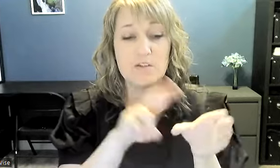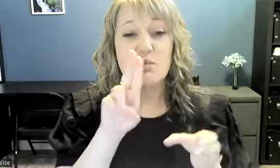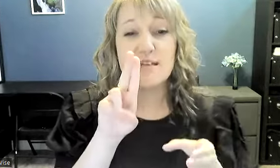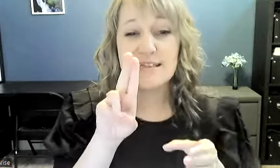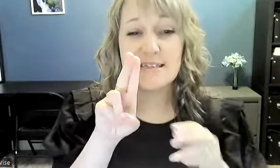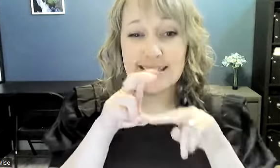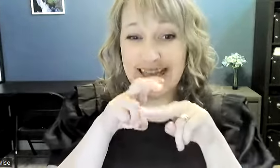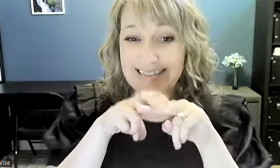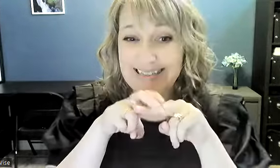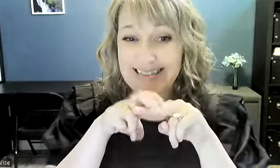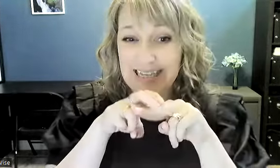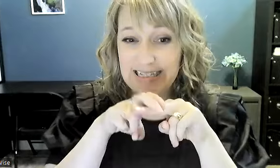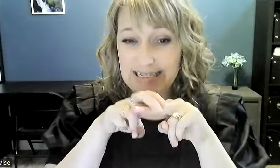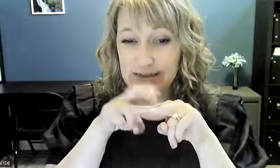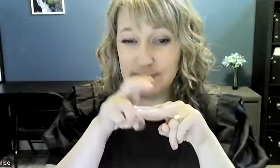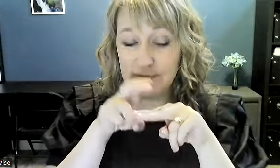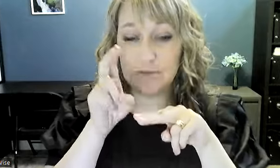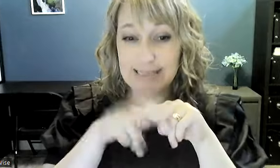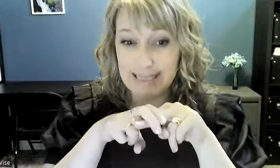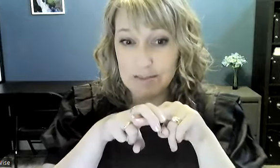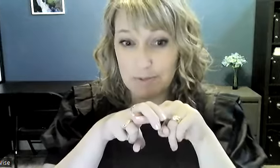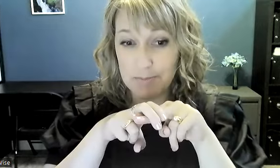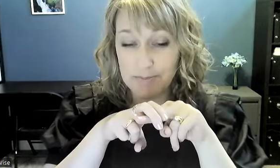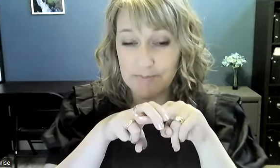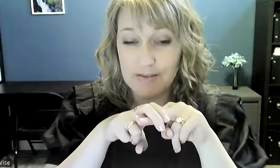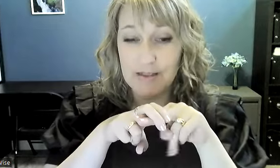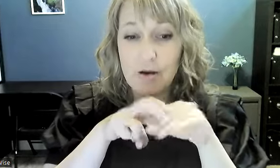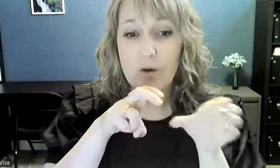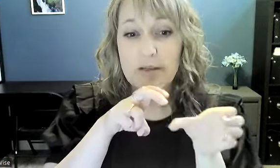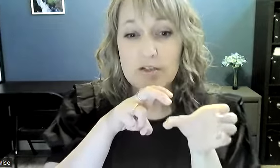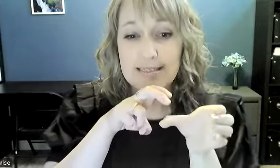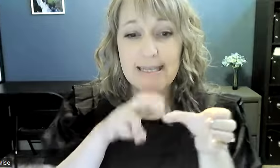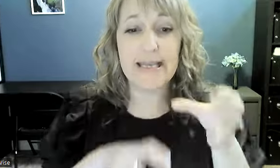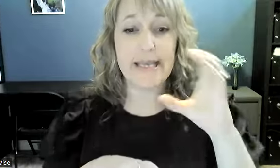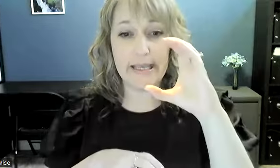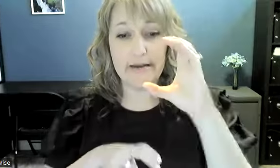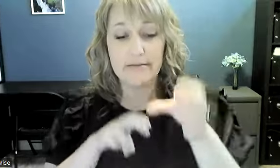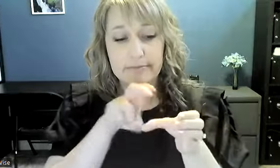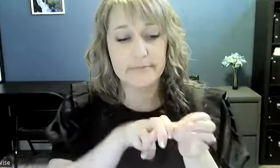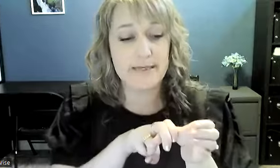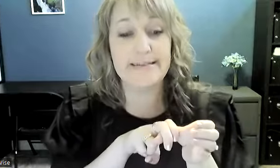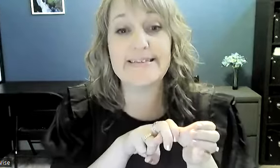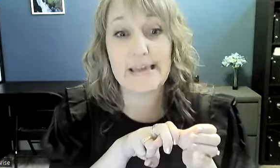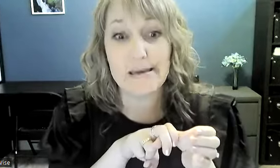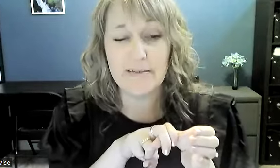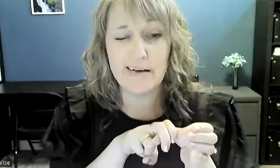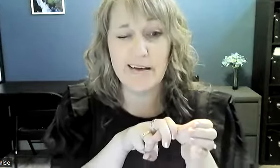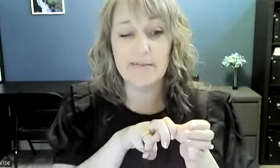so this is like sit or sit remember only you're sitting in a c kind of